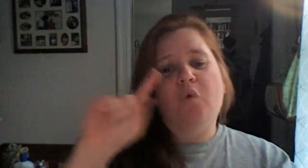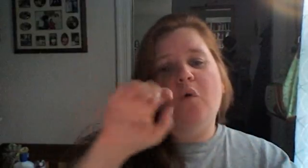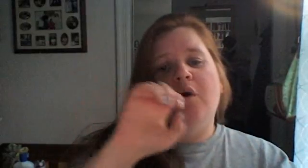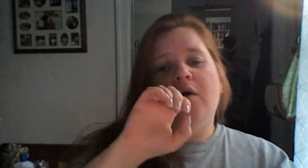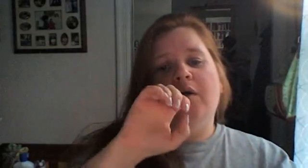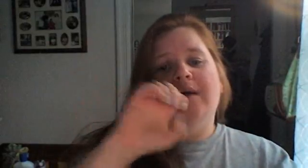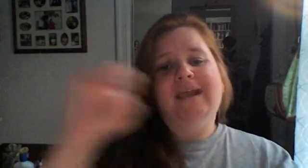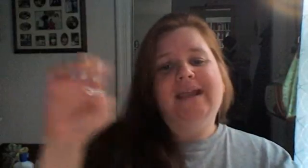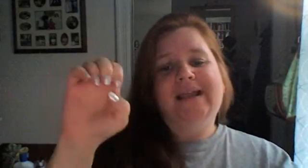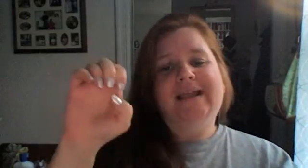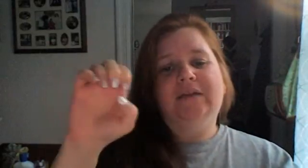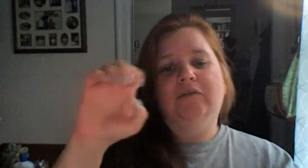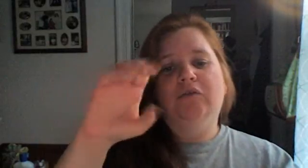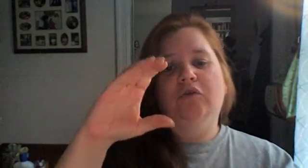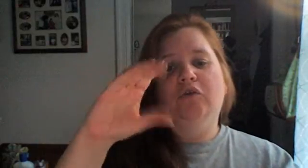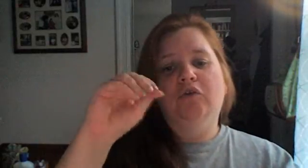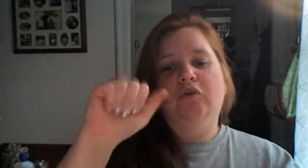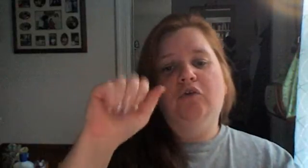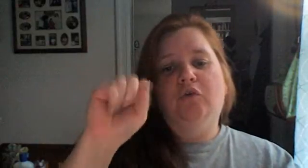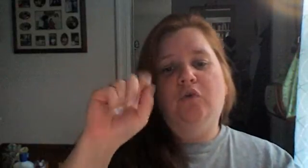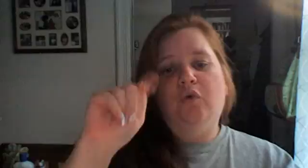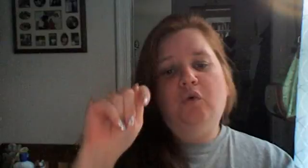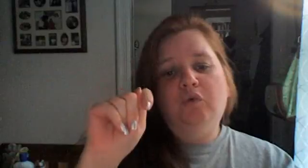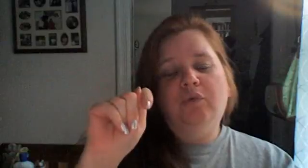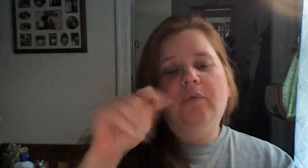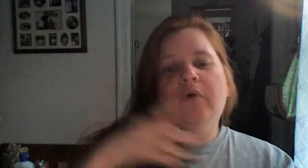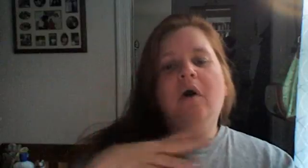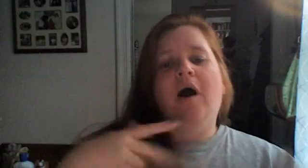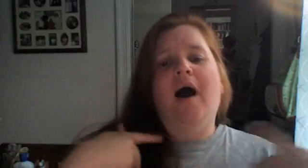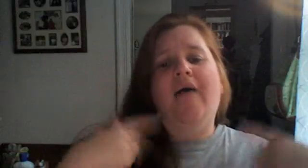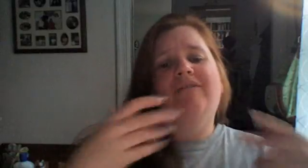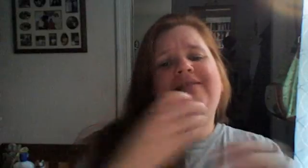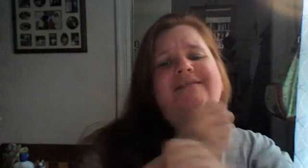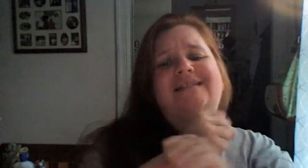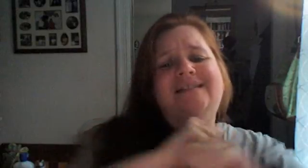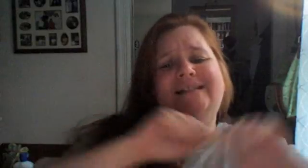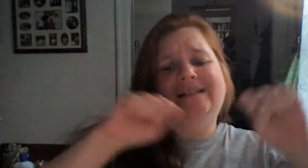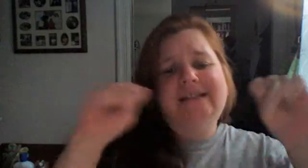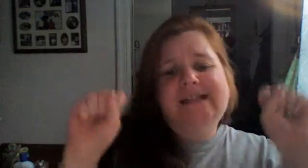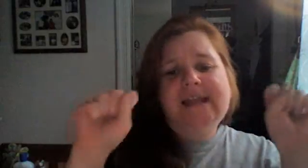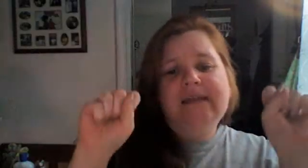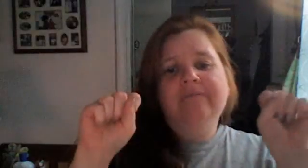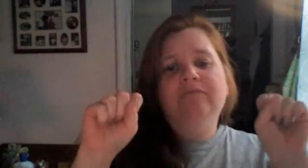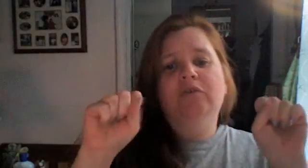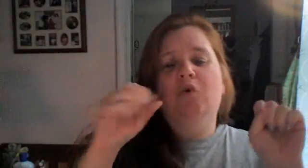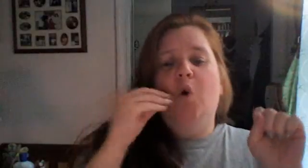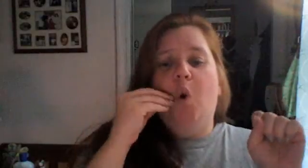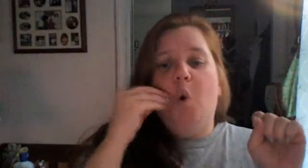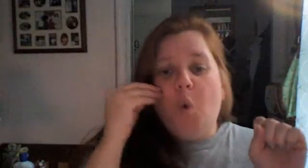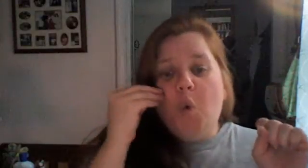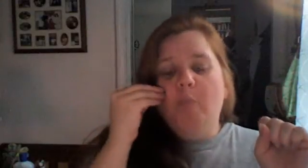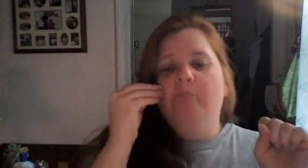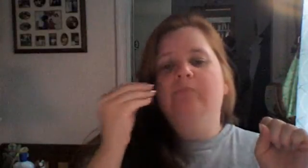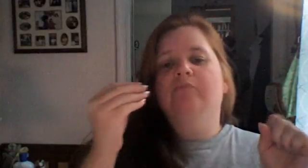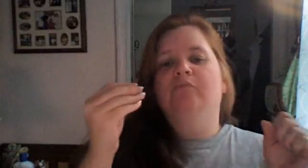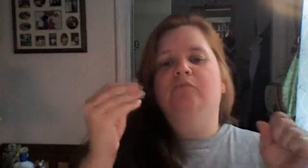2011 Quest for 300 tour. Preparing a month for well-qualified lessons. Tomorrow's sunrise time from